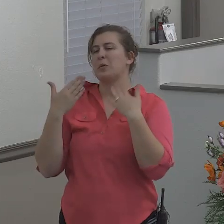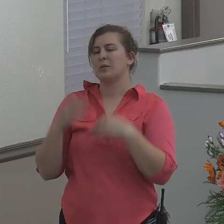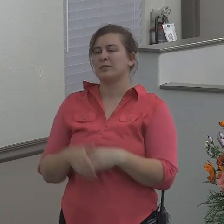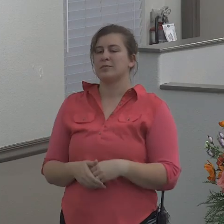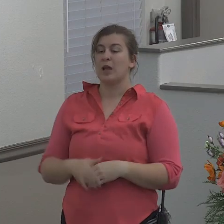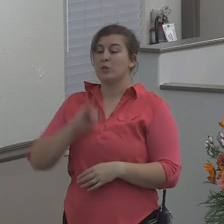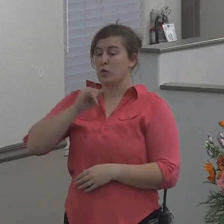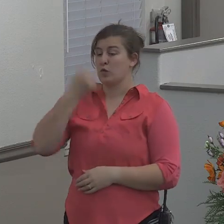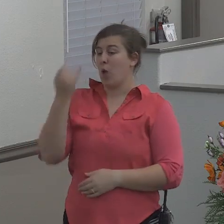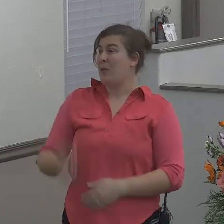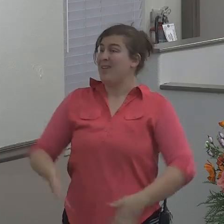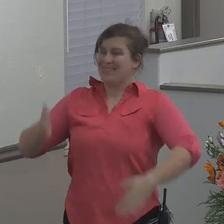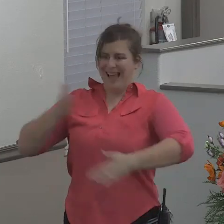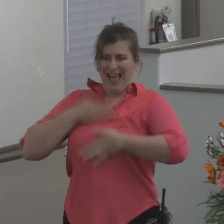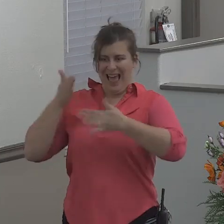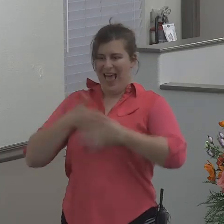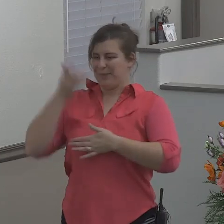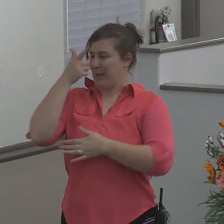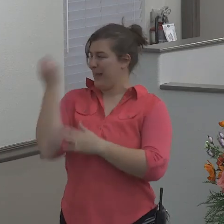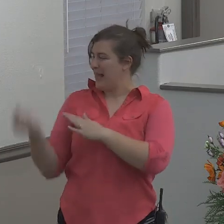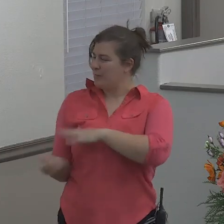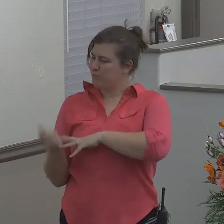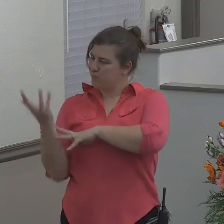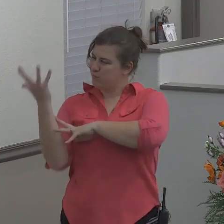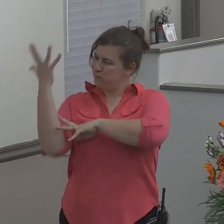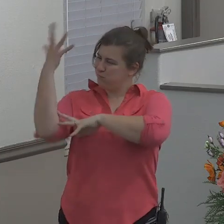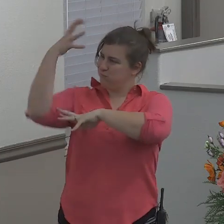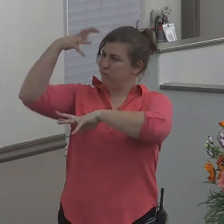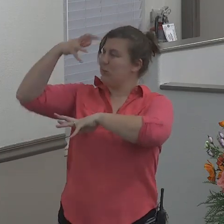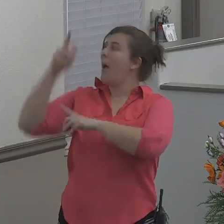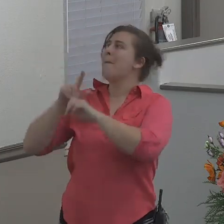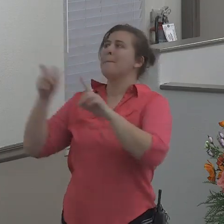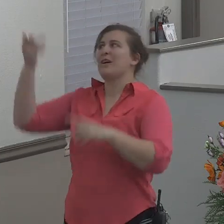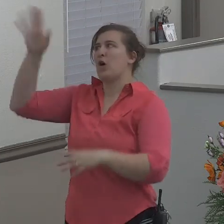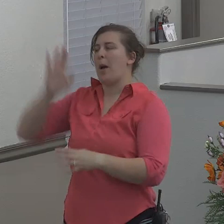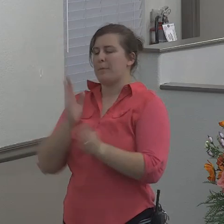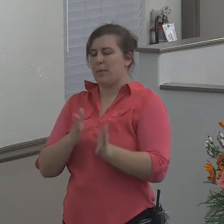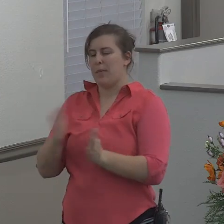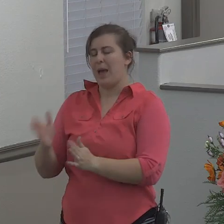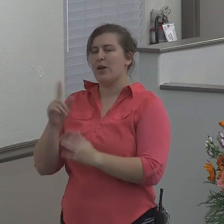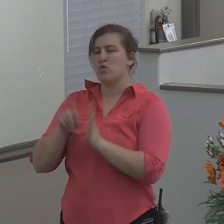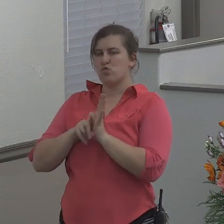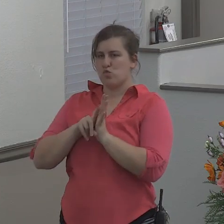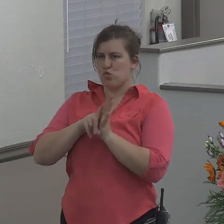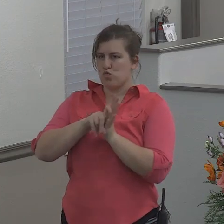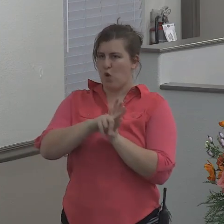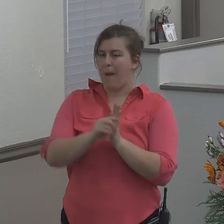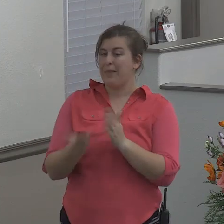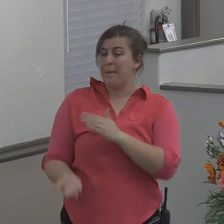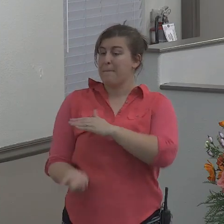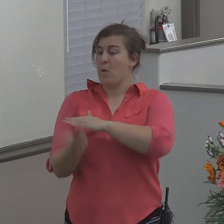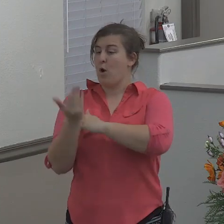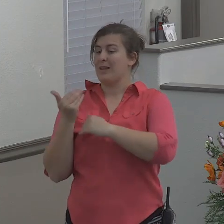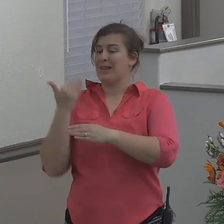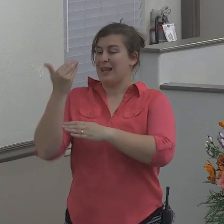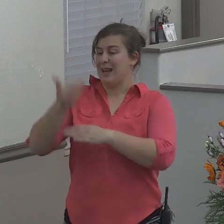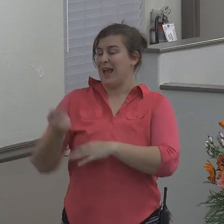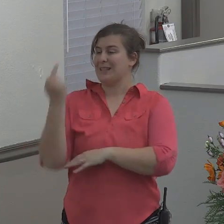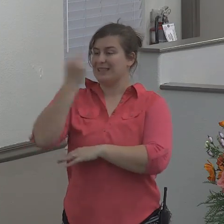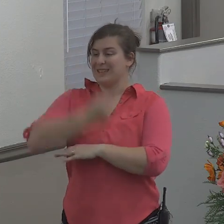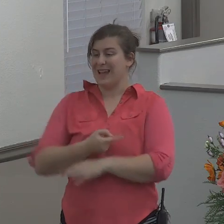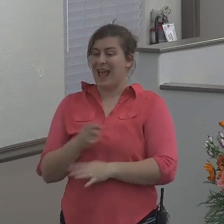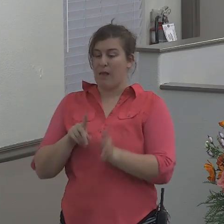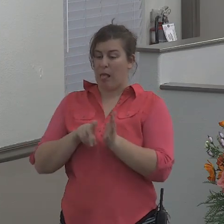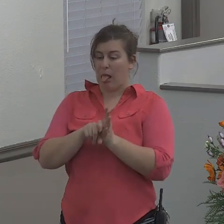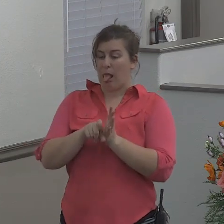exceedingly glad of the gourd but God prepared a worm when the morning rose the next day and it smote the